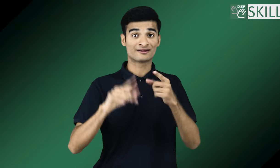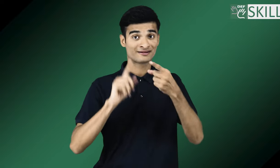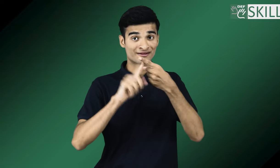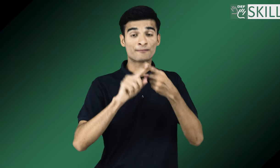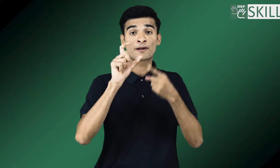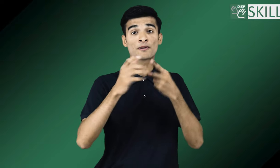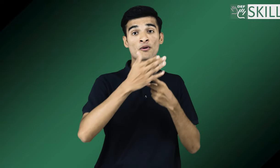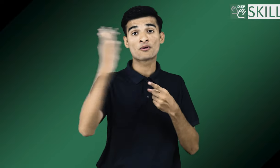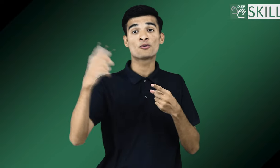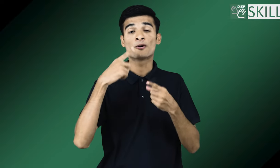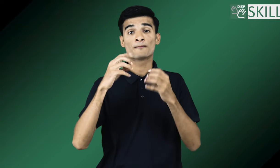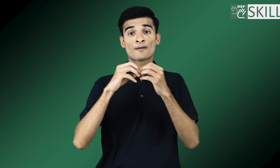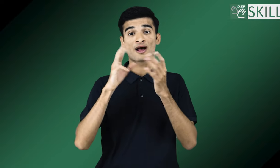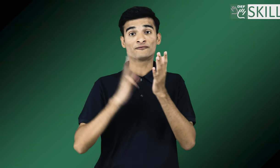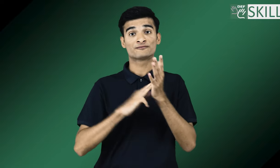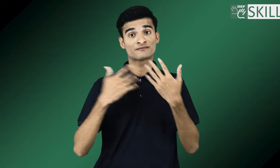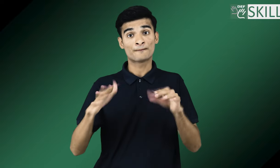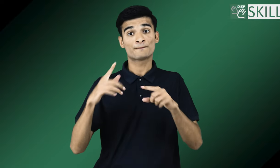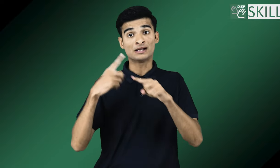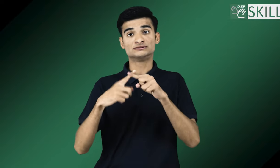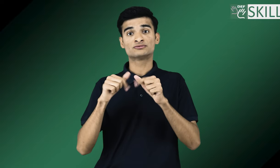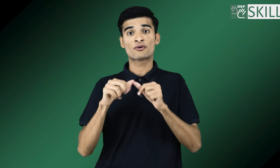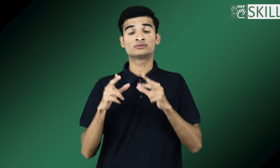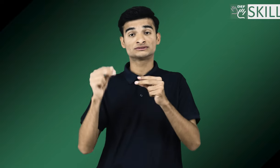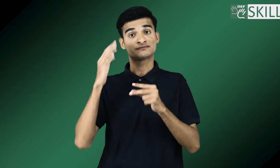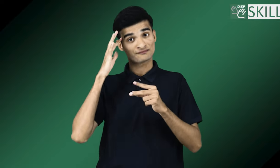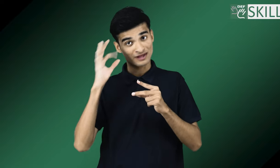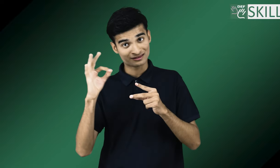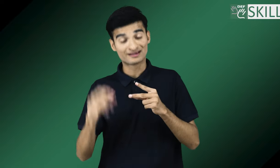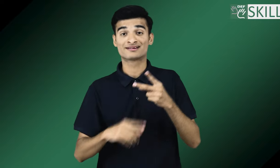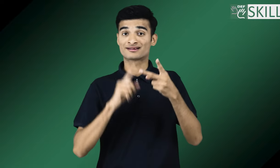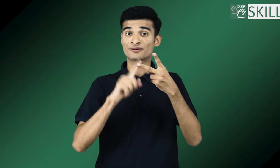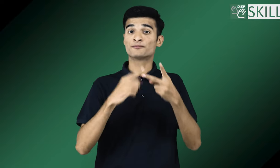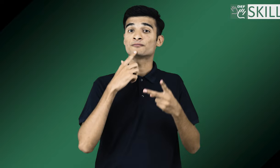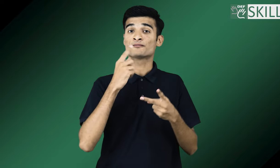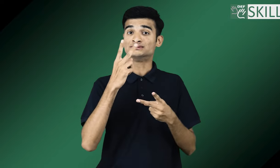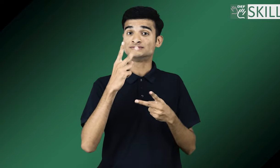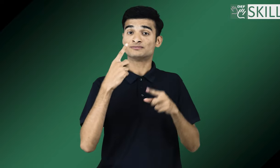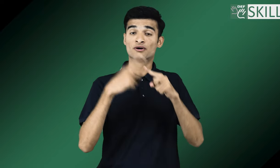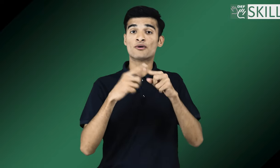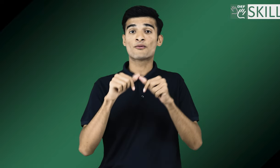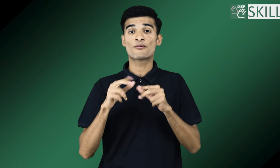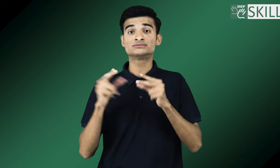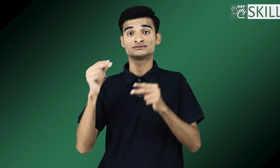everyone who has completed the BCom, Intermediate, Tenth, and no accounting really well are eligible.